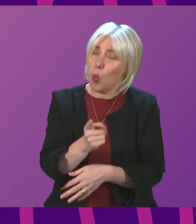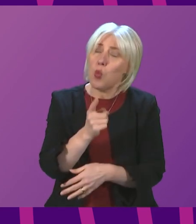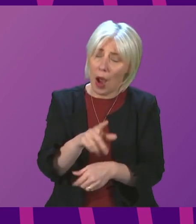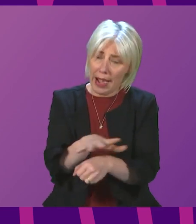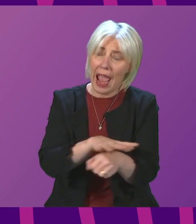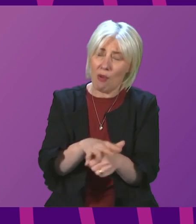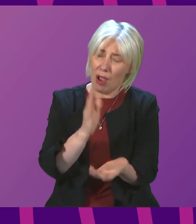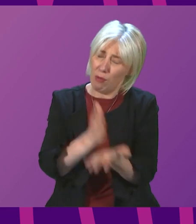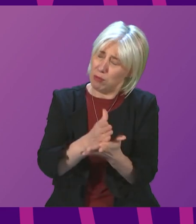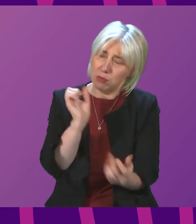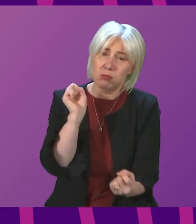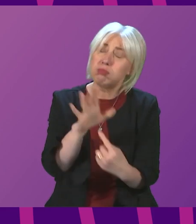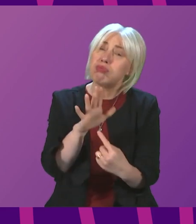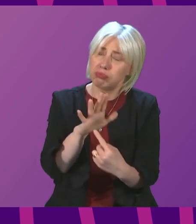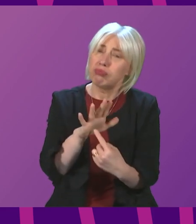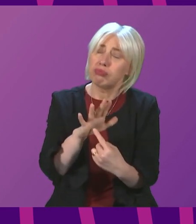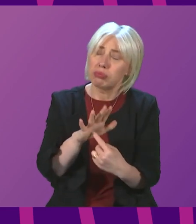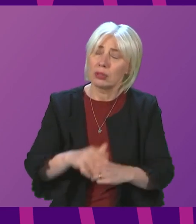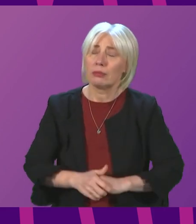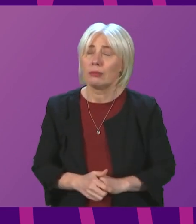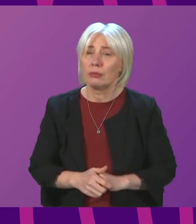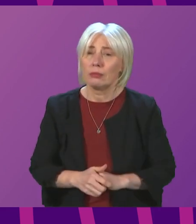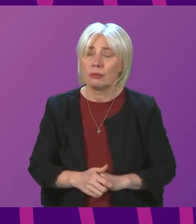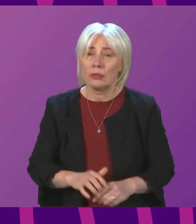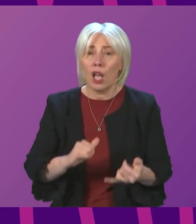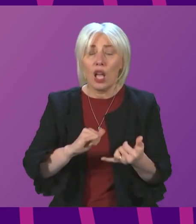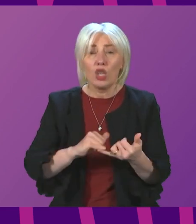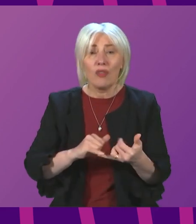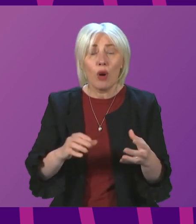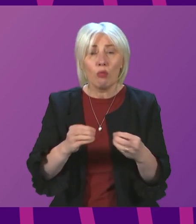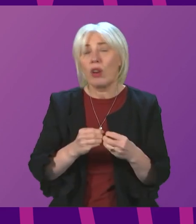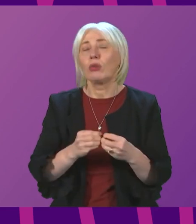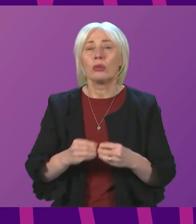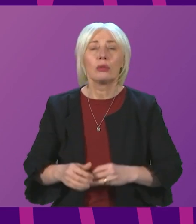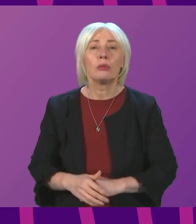that is particularly important. Siobhan Brown to be followed by Pam Duncan-Glancy.